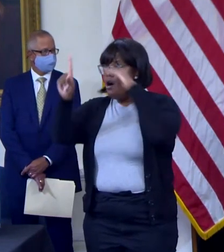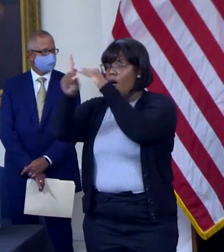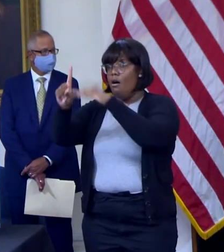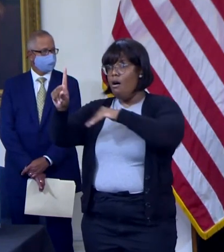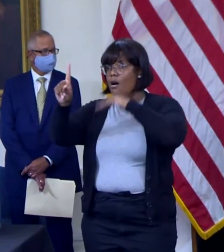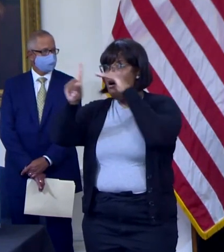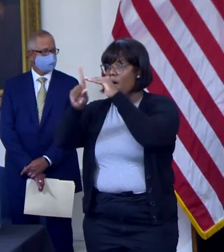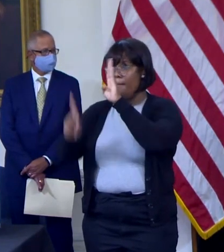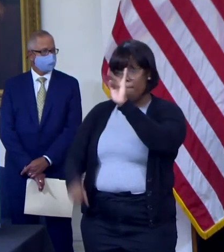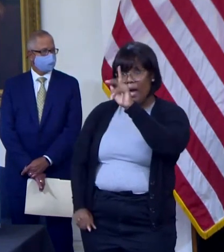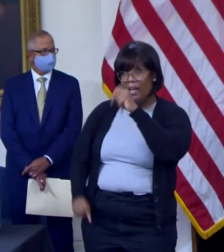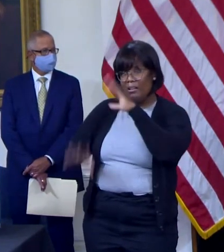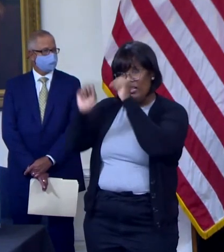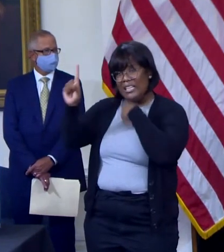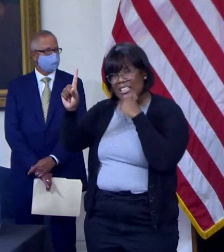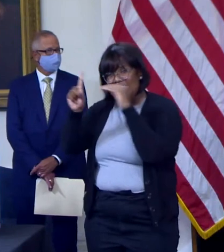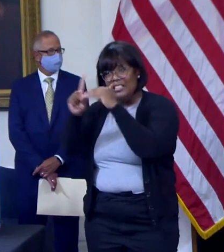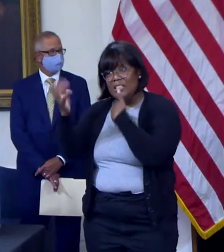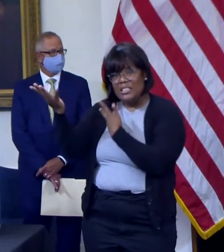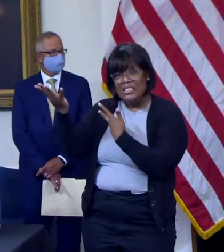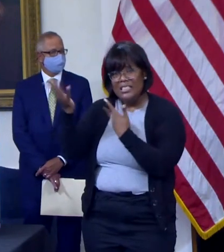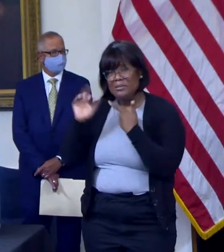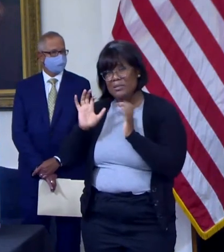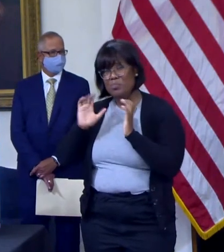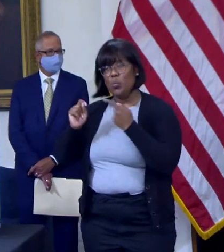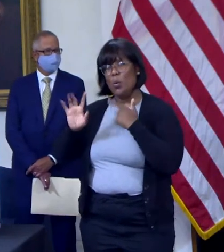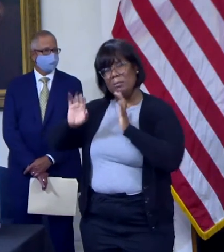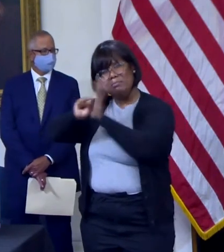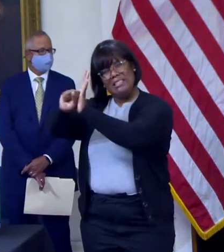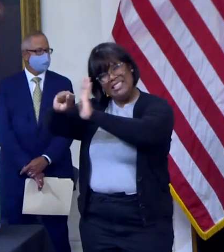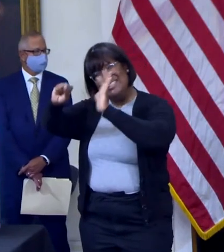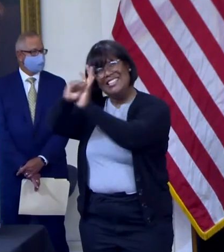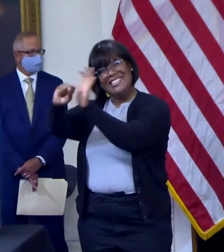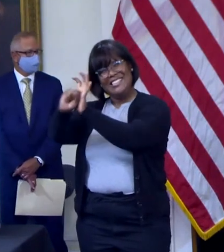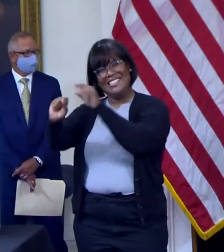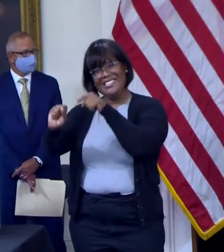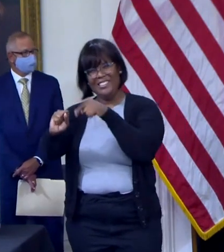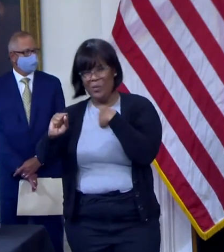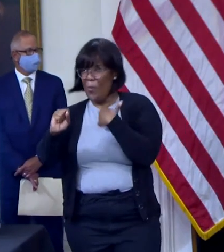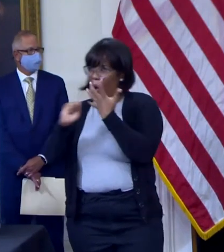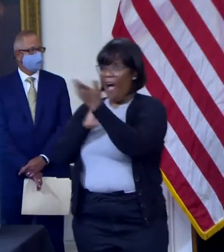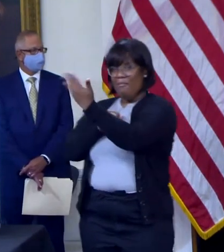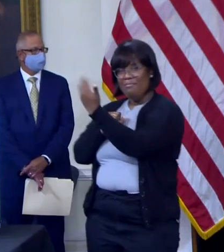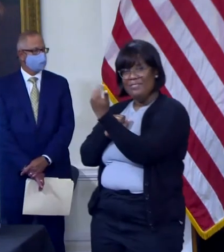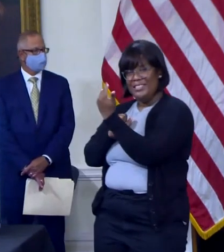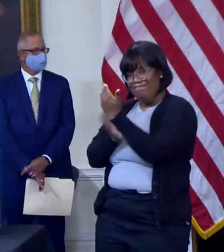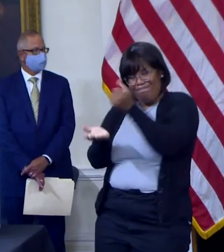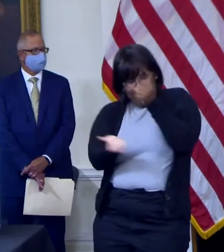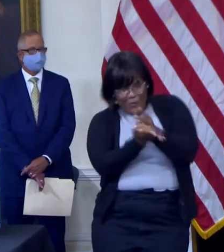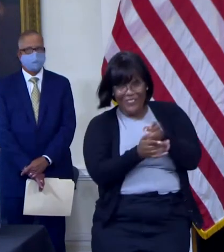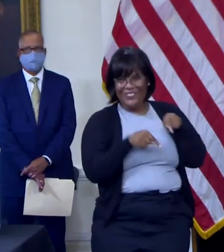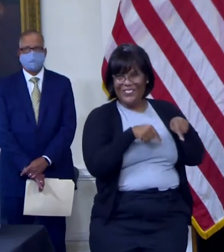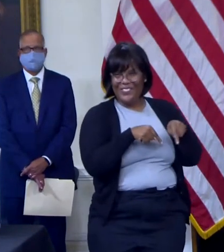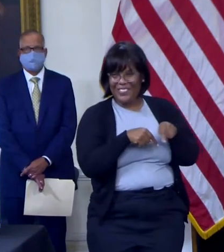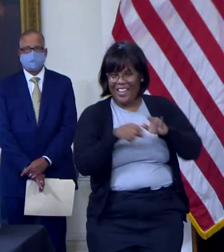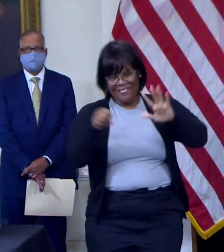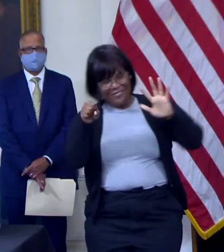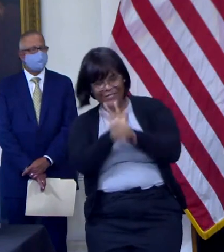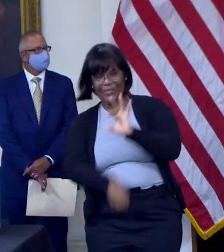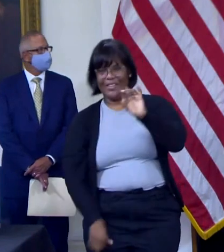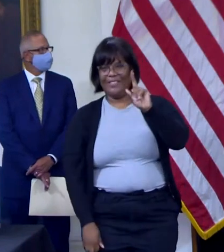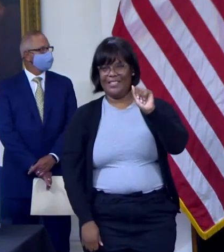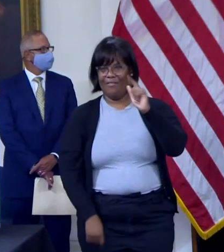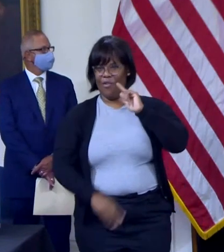We're also pushing for full FDA approval of the vaccines as soon as possible. More than 4 million